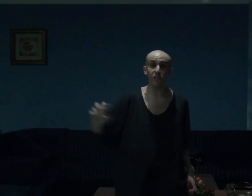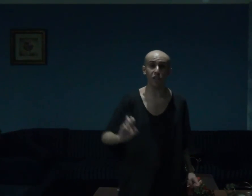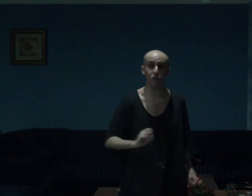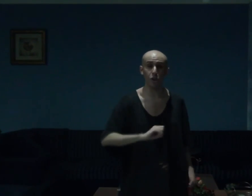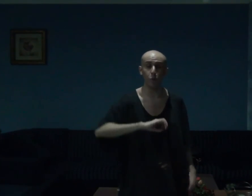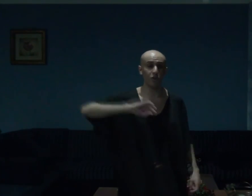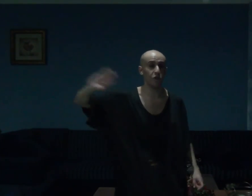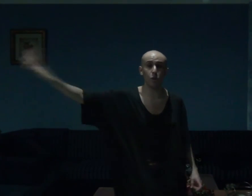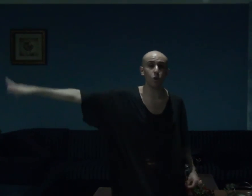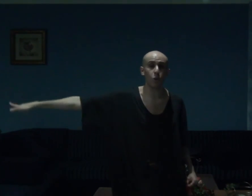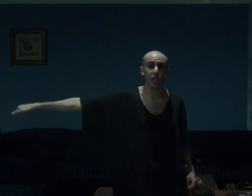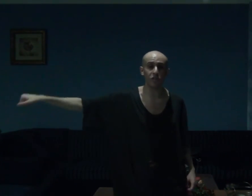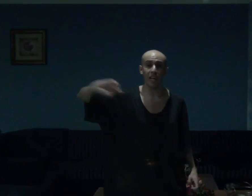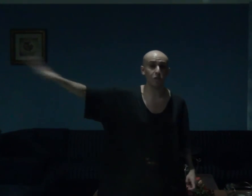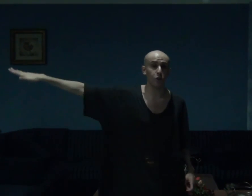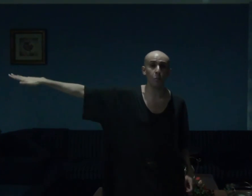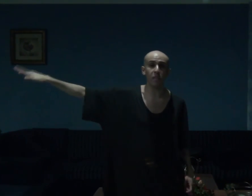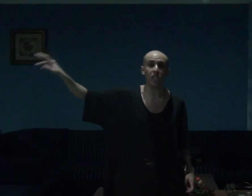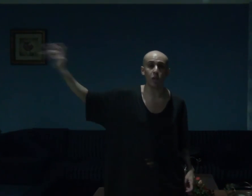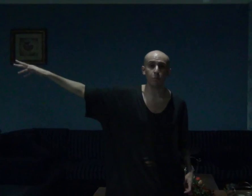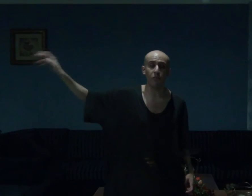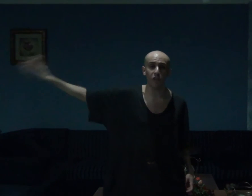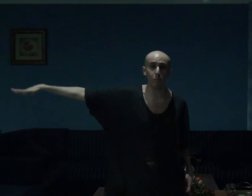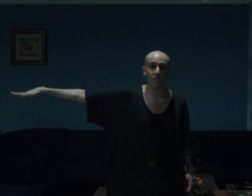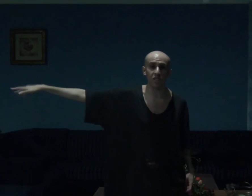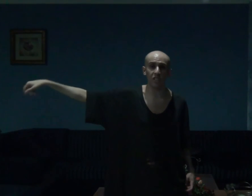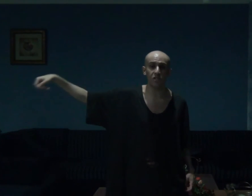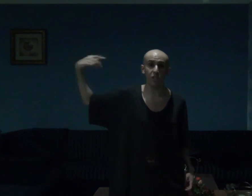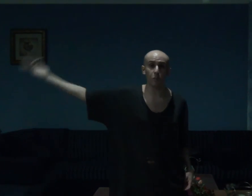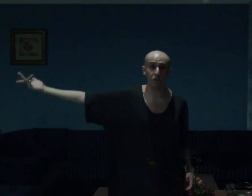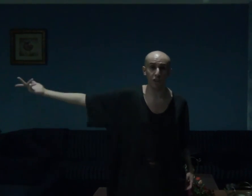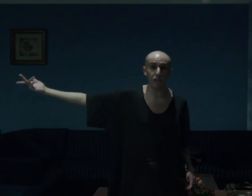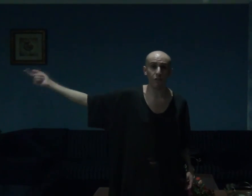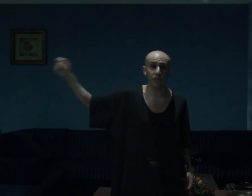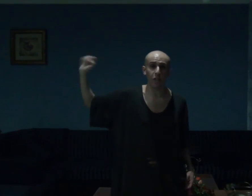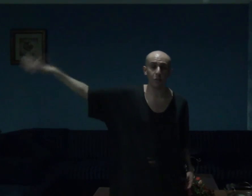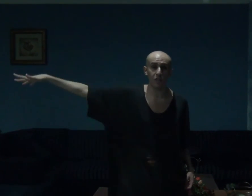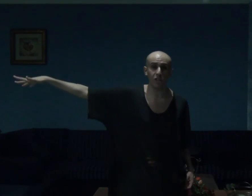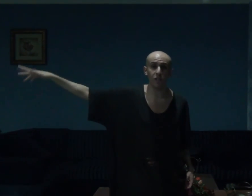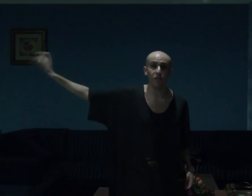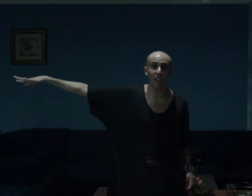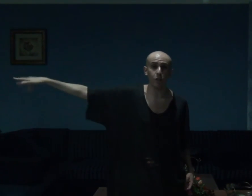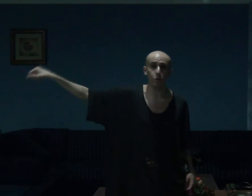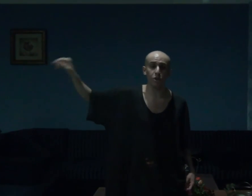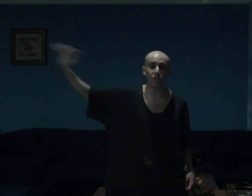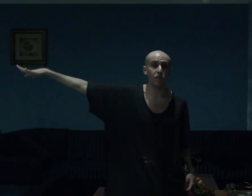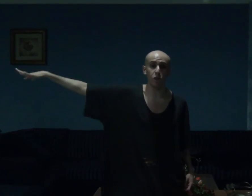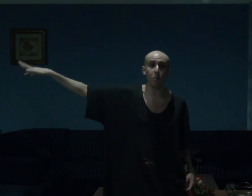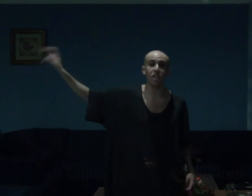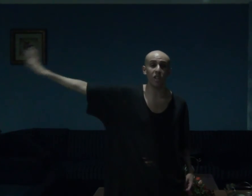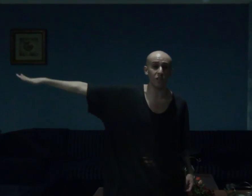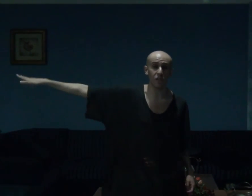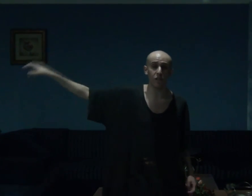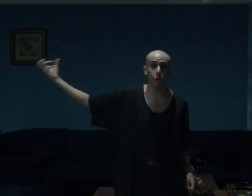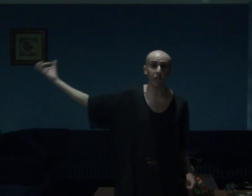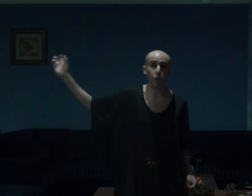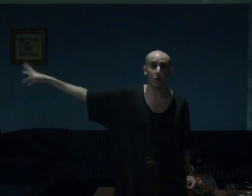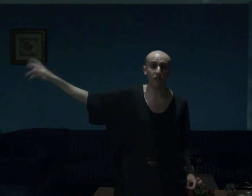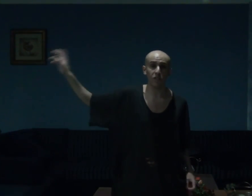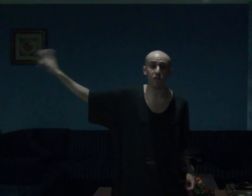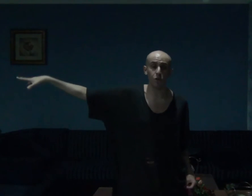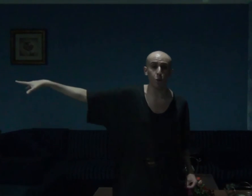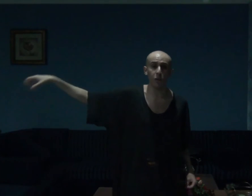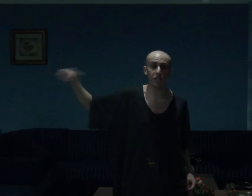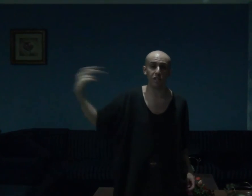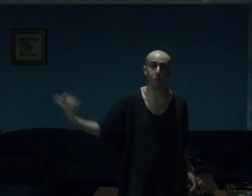This TV show was so great, has so many great performances, cinematography, production values and so many other great